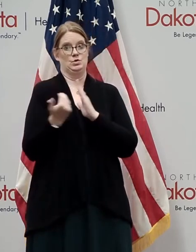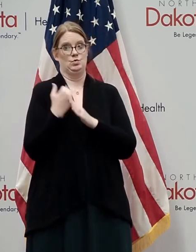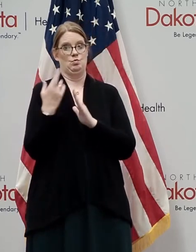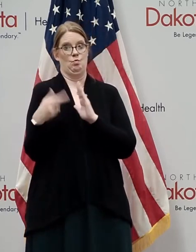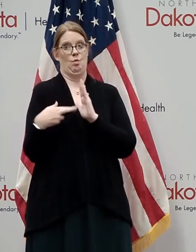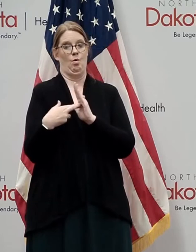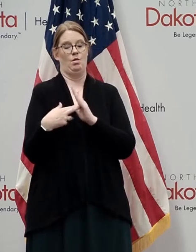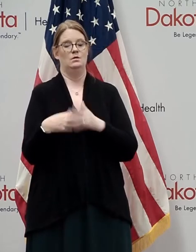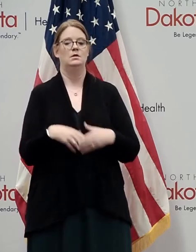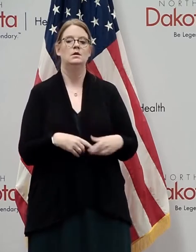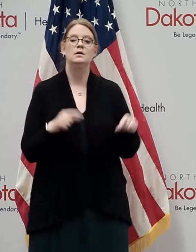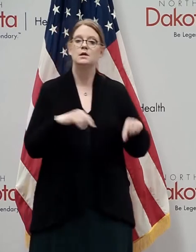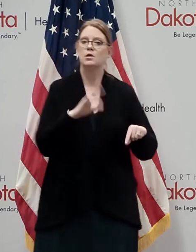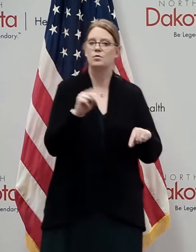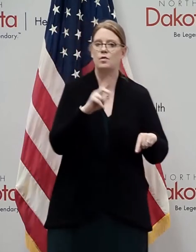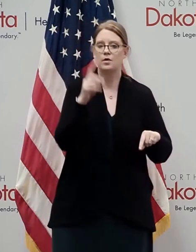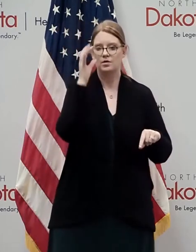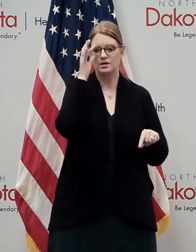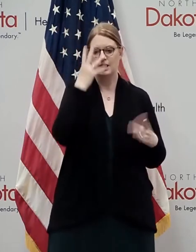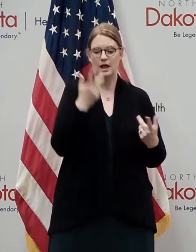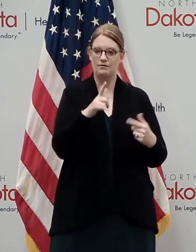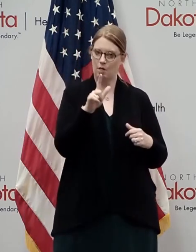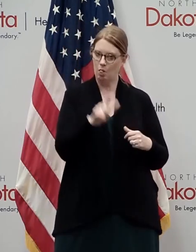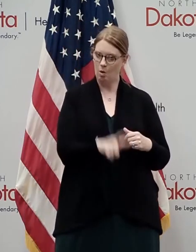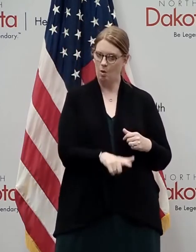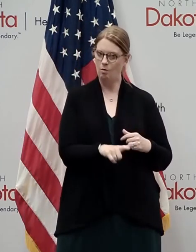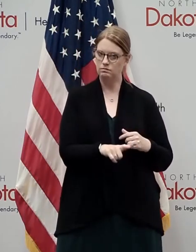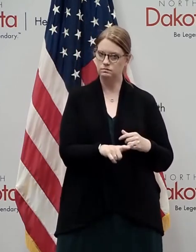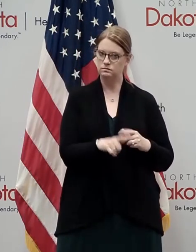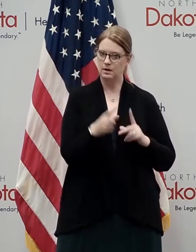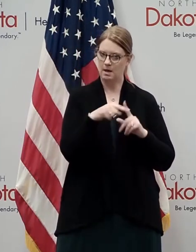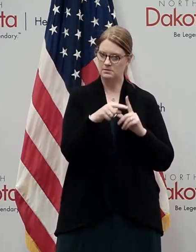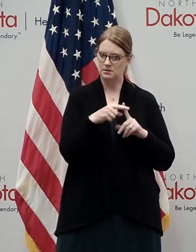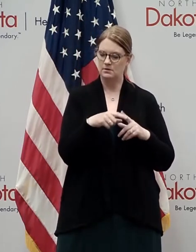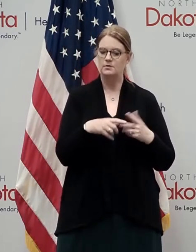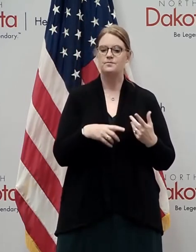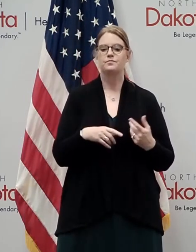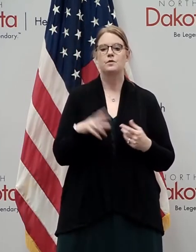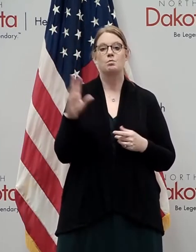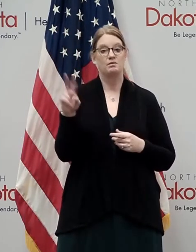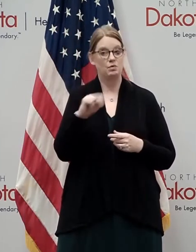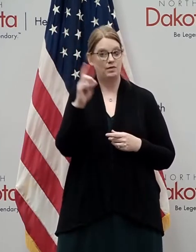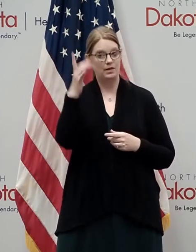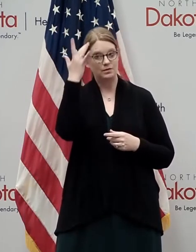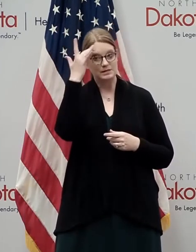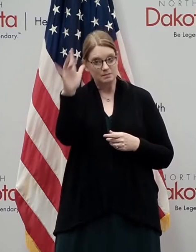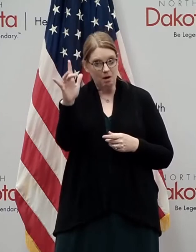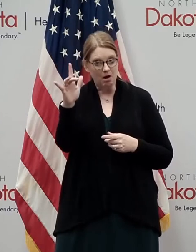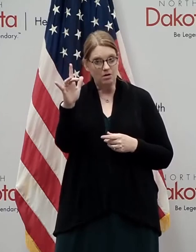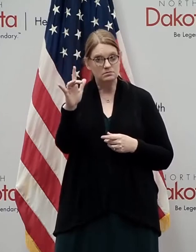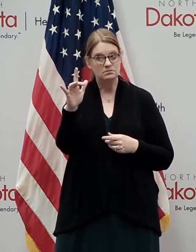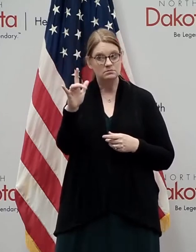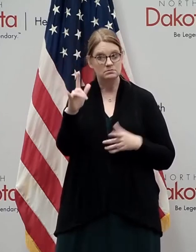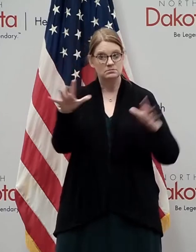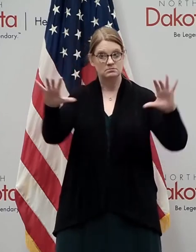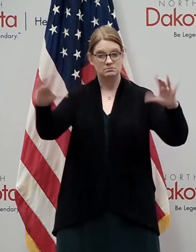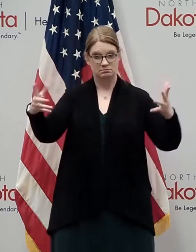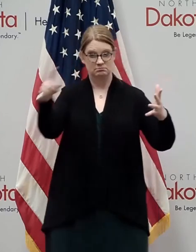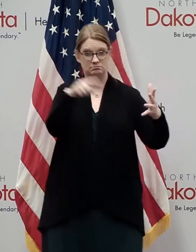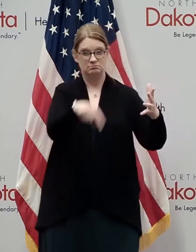Dakota's got low positivity rates, which we talked about at the beginning. We've got a North Dakota smart and committed population that